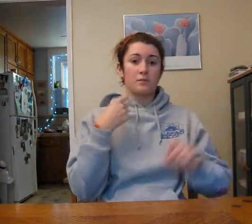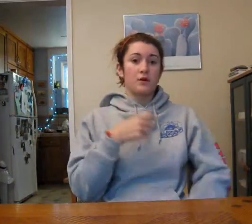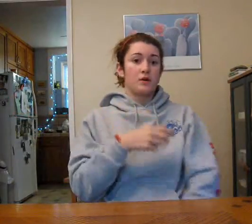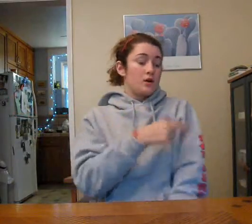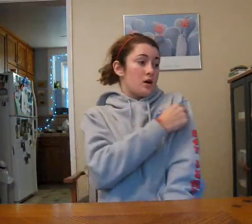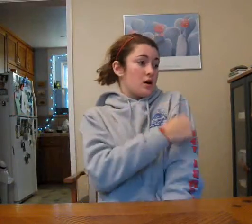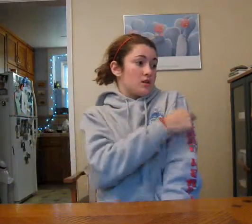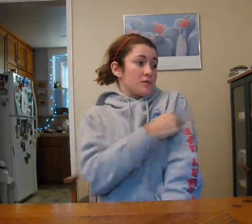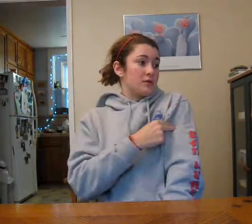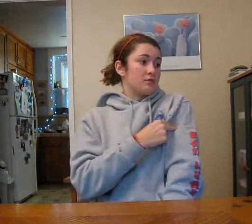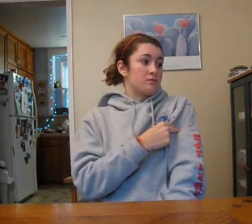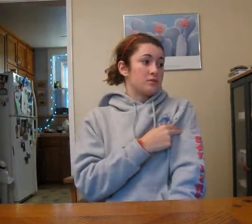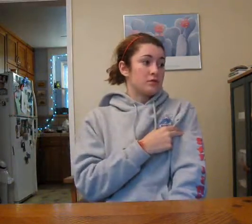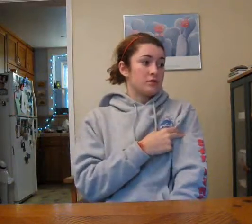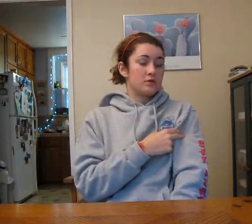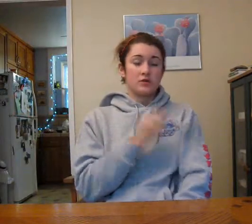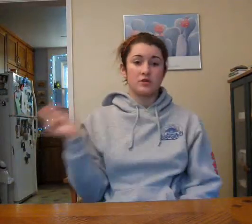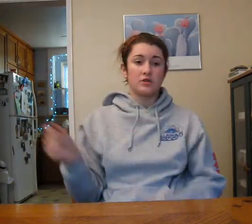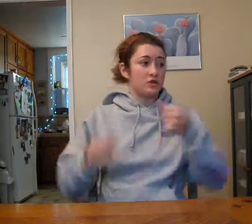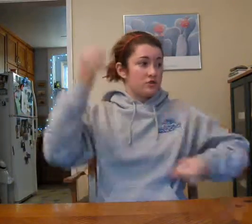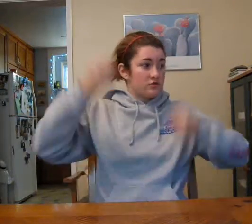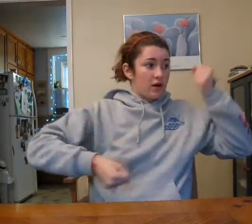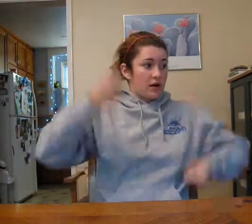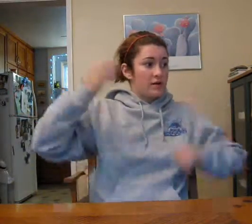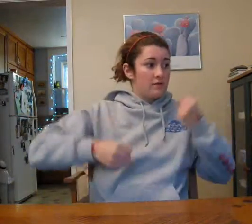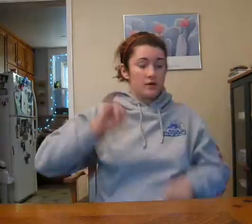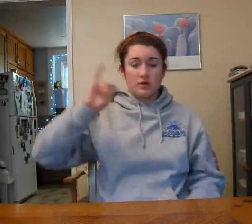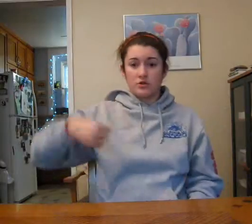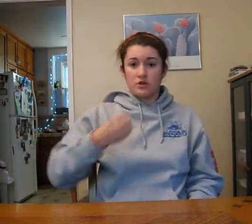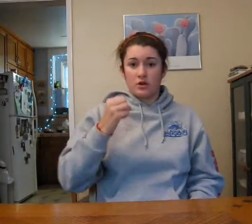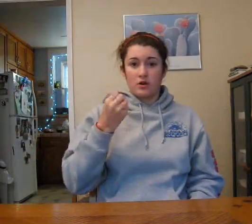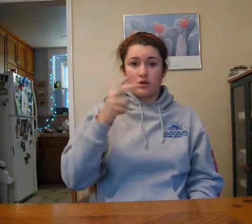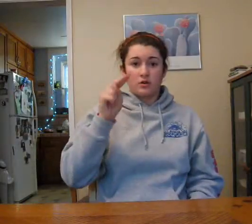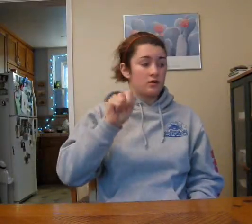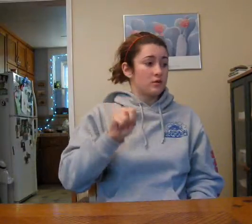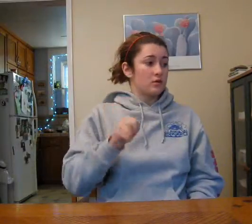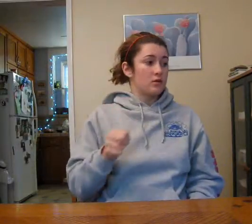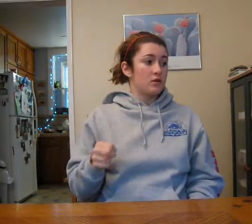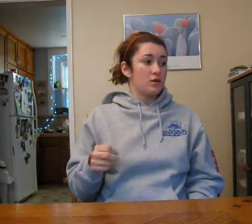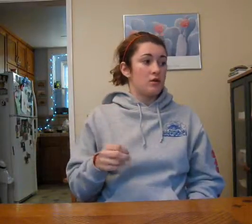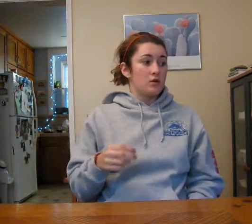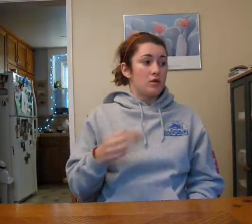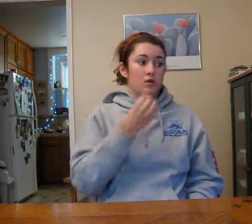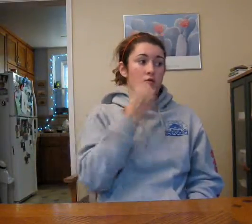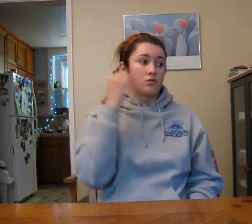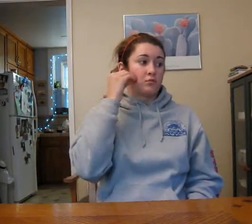hospital. She drive John home.